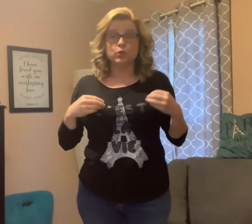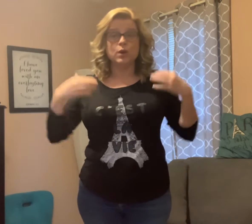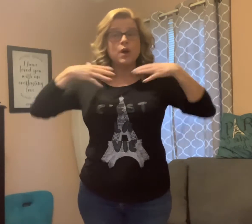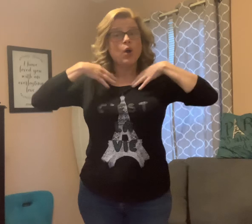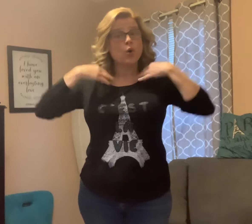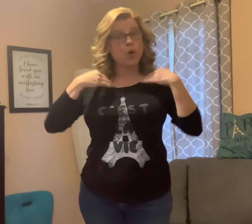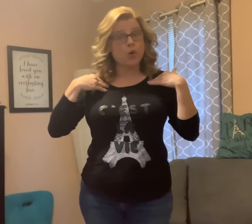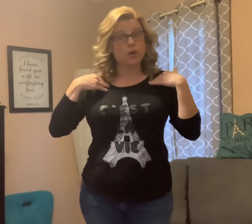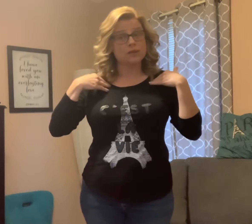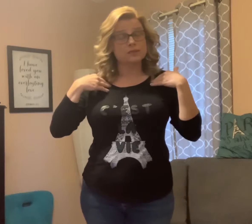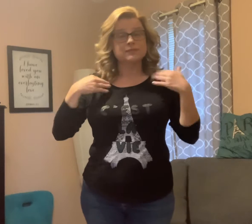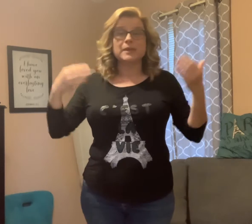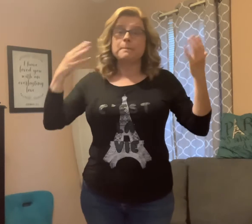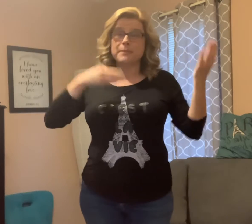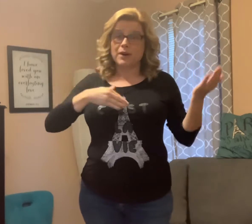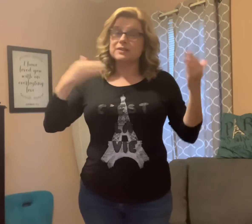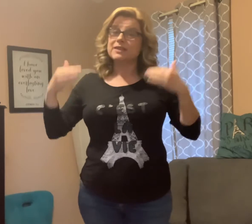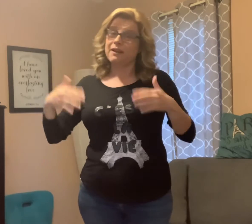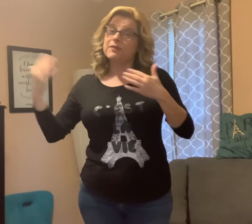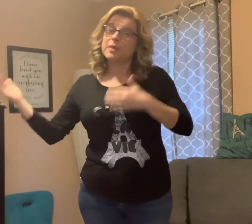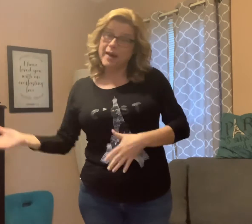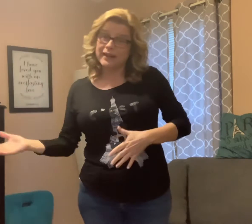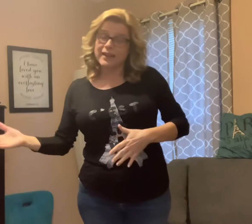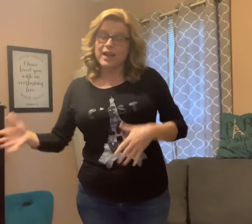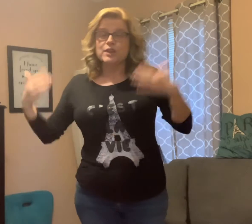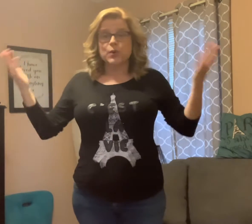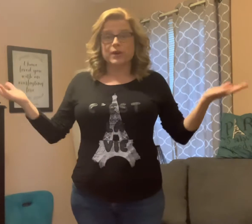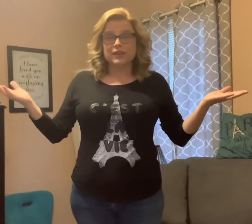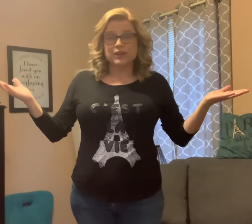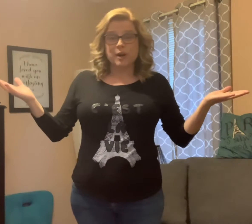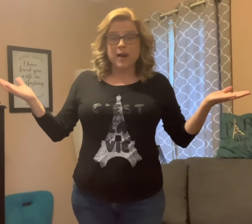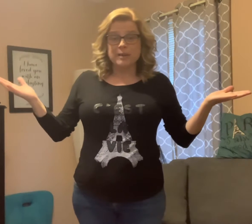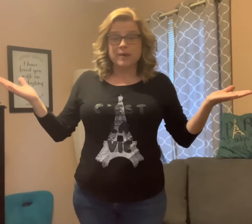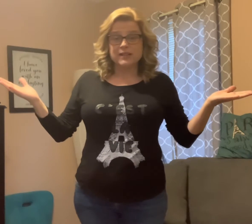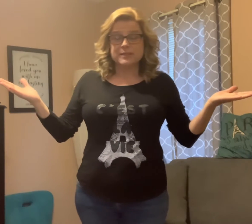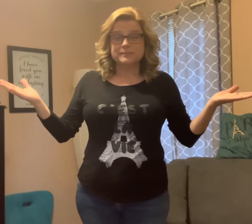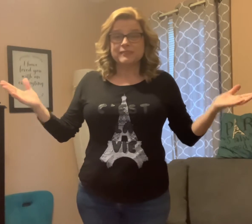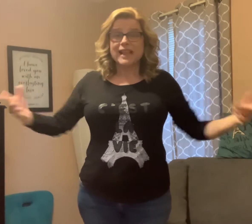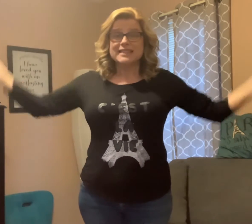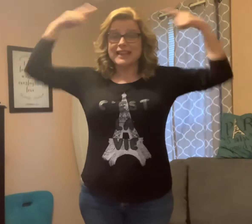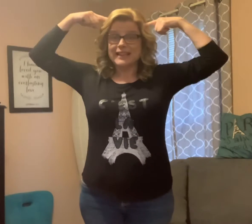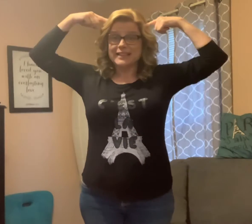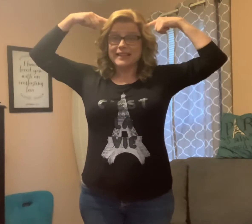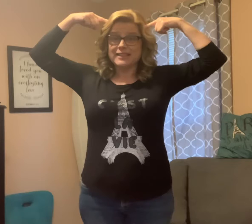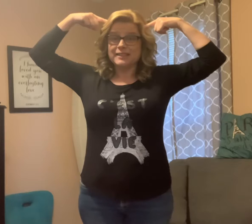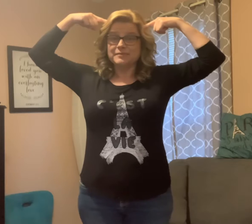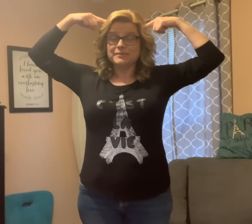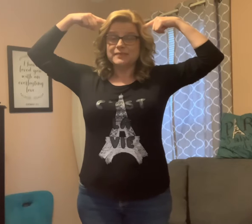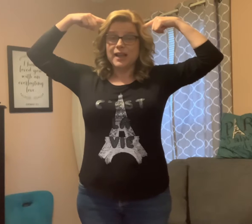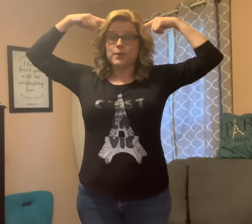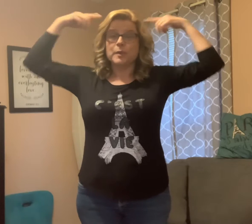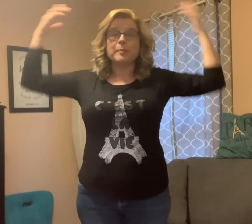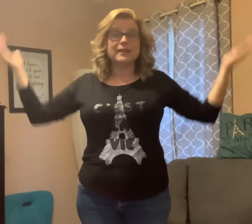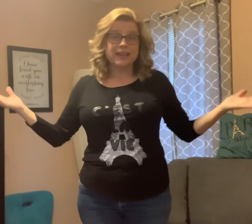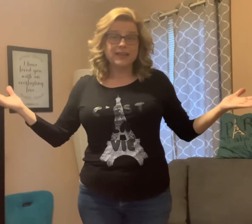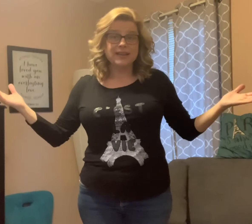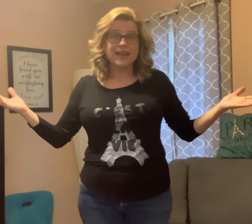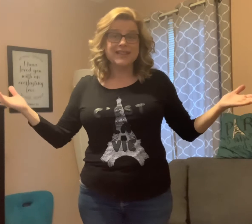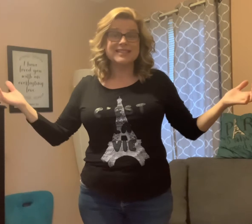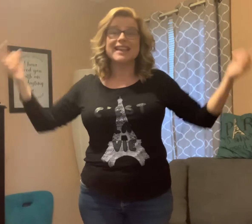corps. Parts of the body. So we're going to learn our body parts. C'est la tête. Repétez. C